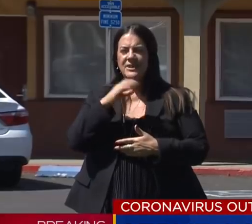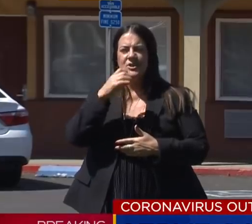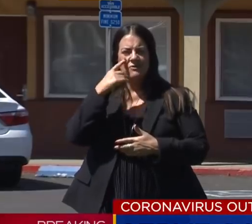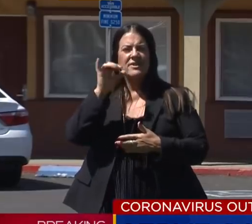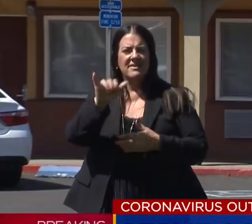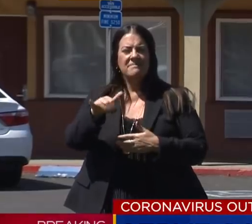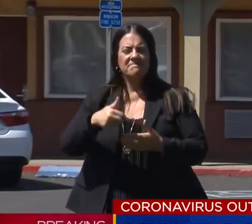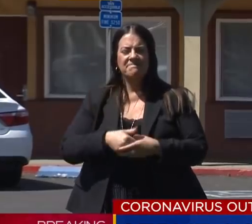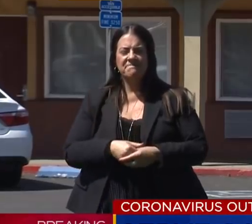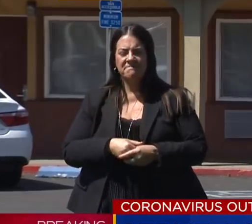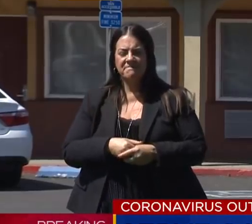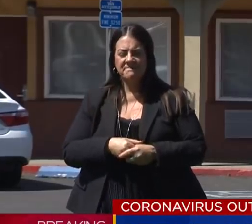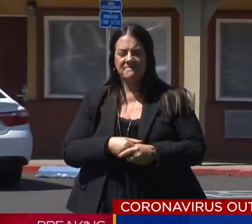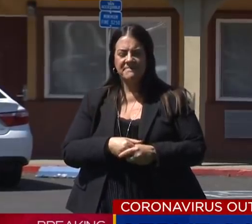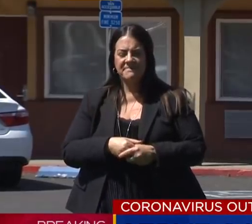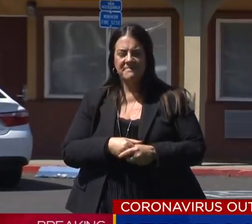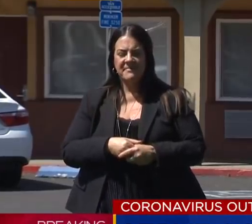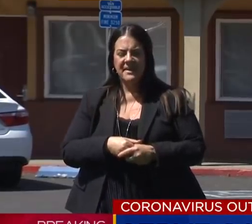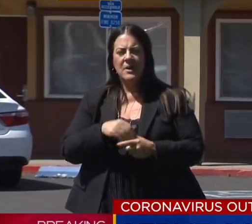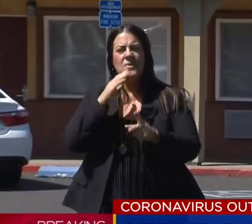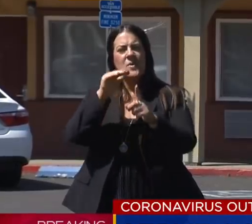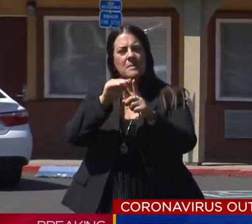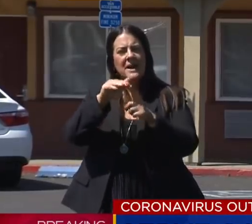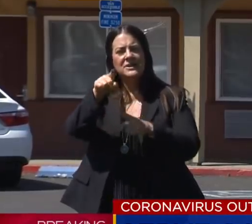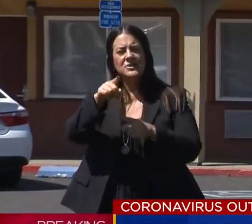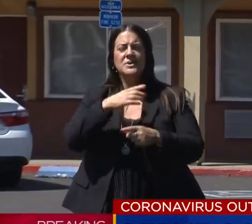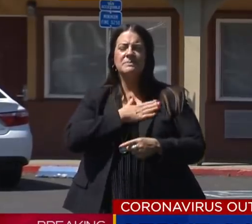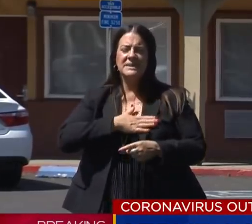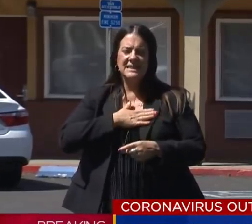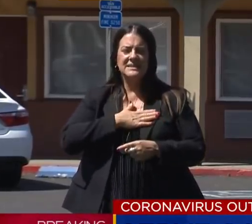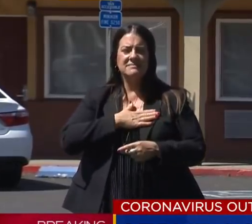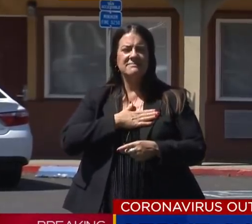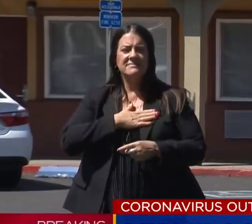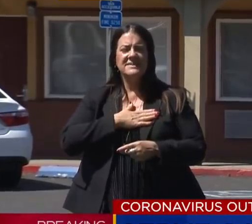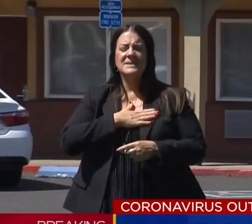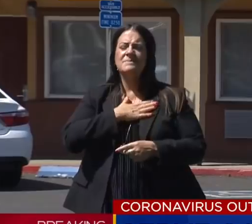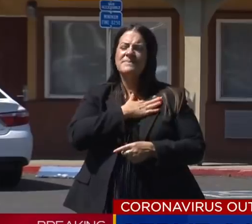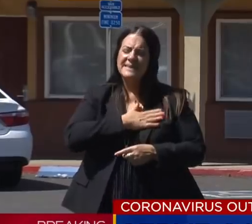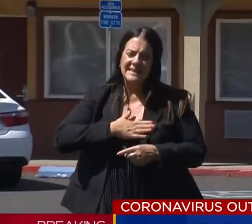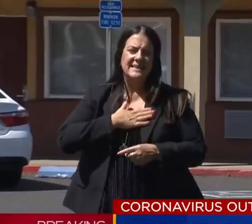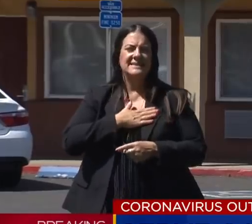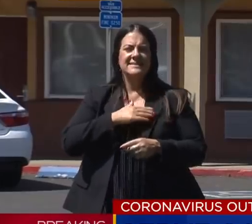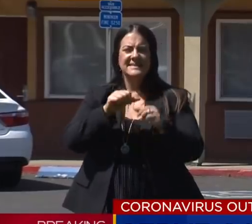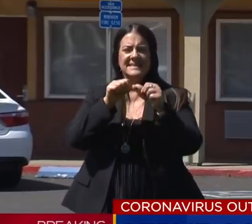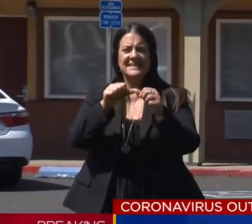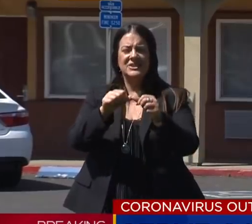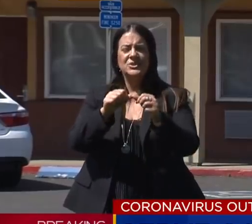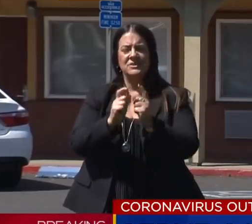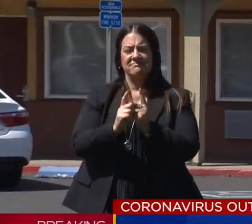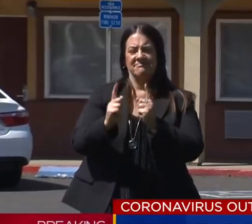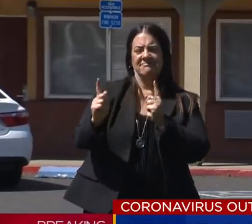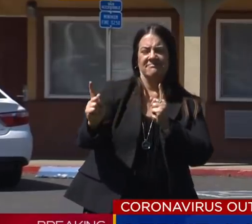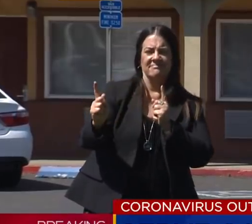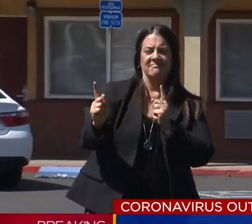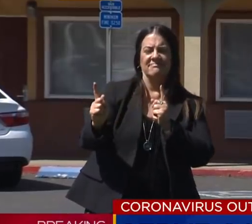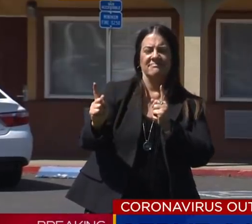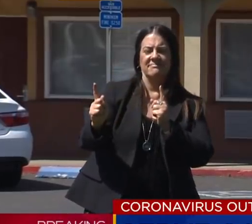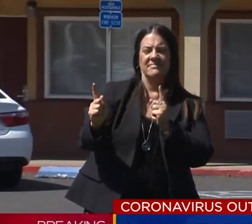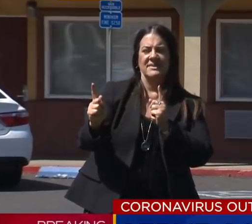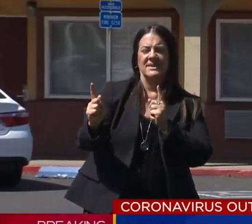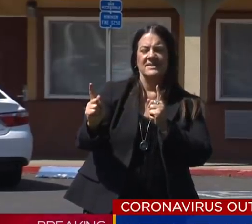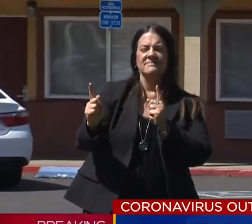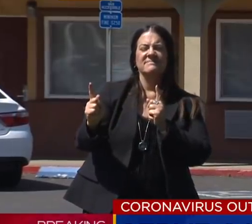admiration that I'll always and remind you, continue to practice safe, physical distancing and social